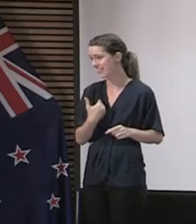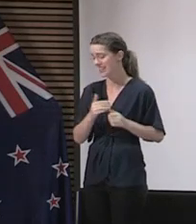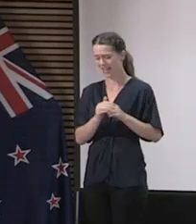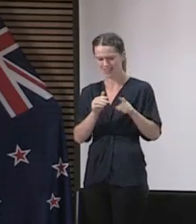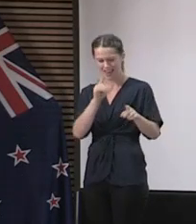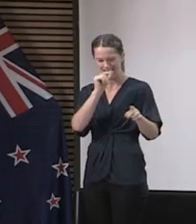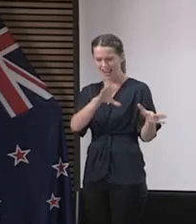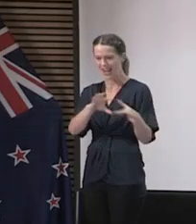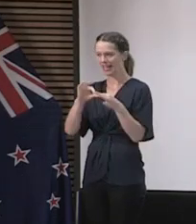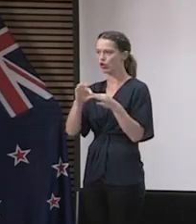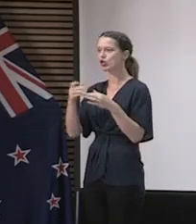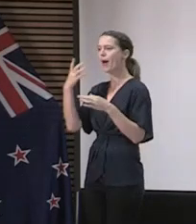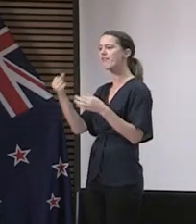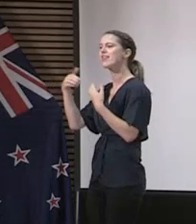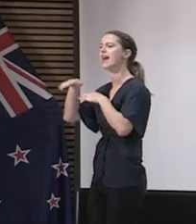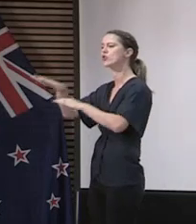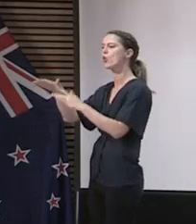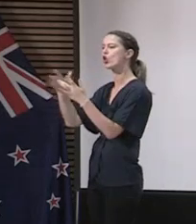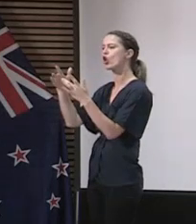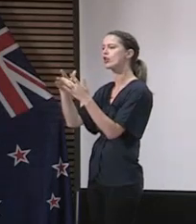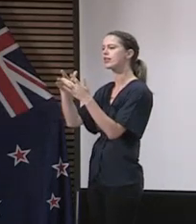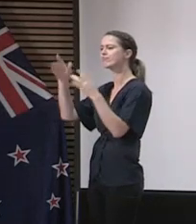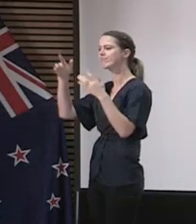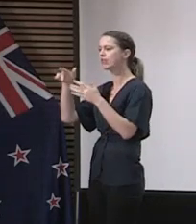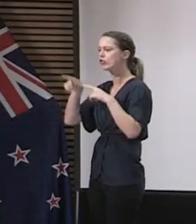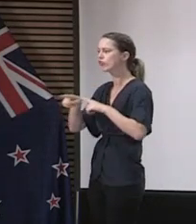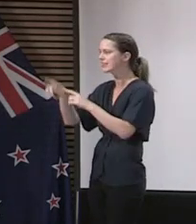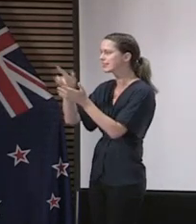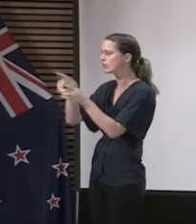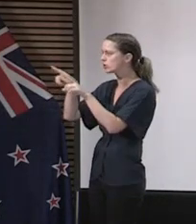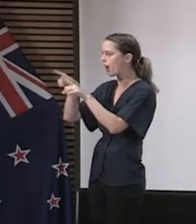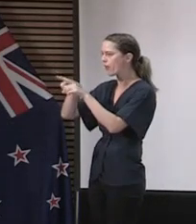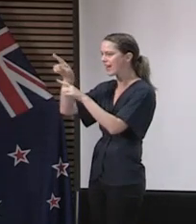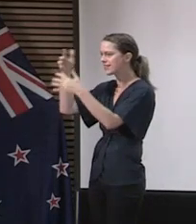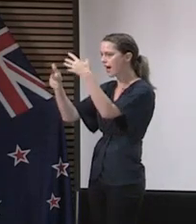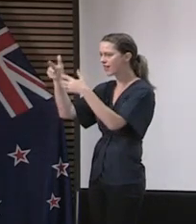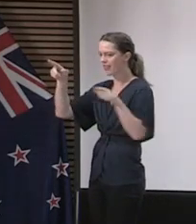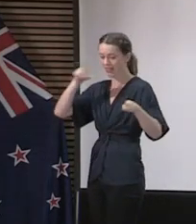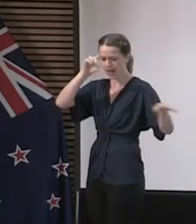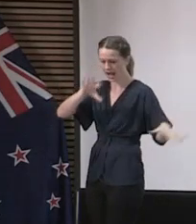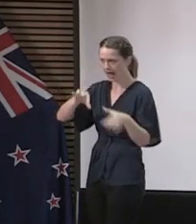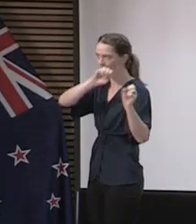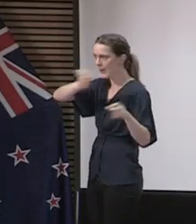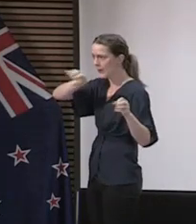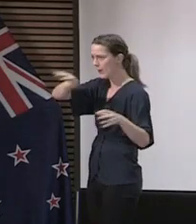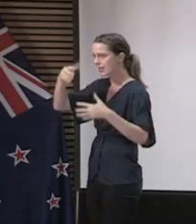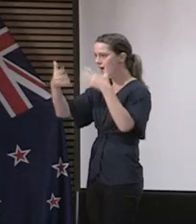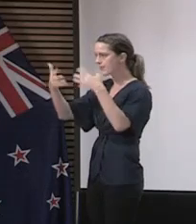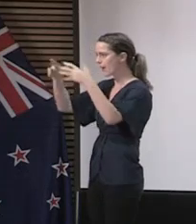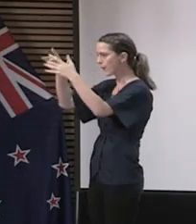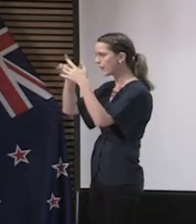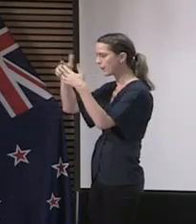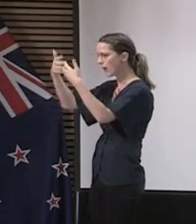link electronically with our national contract tracing centre and link all the data including lab data and so on through